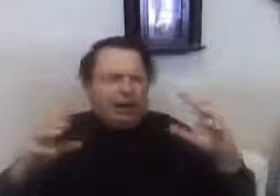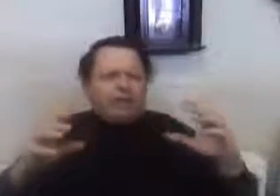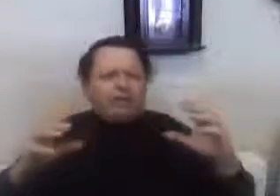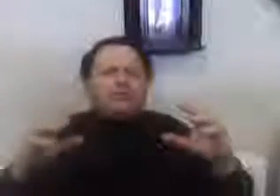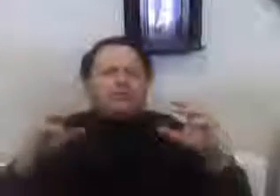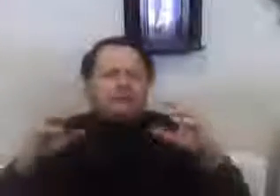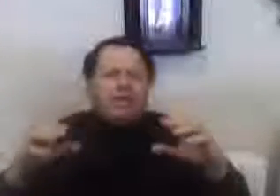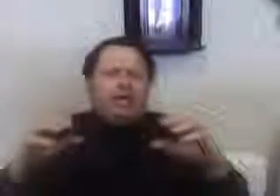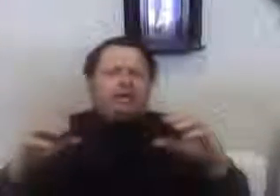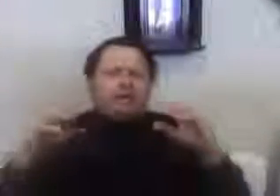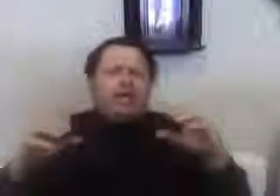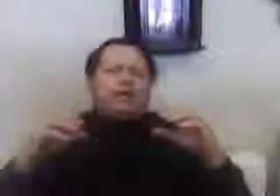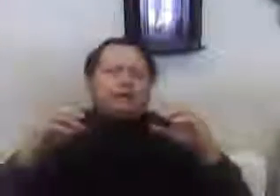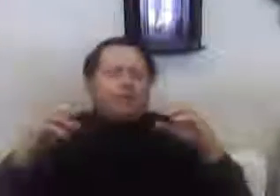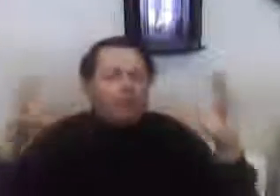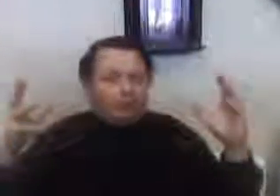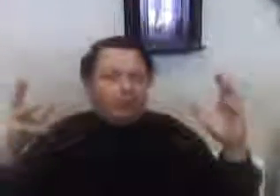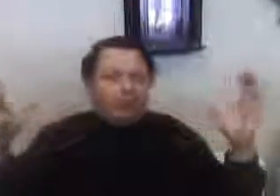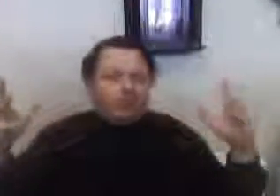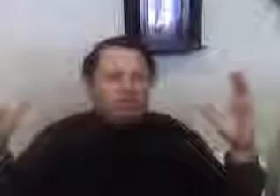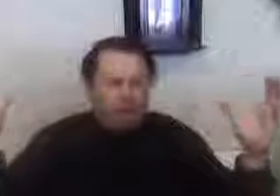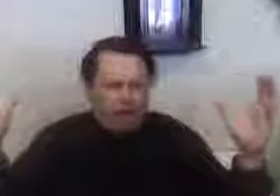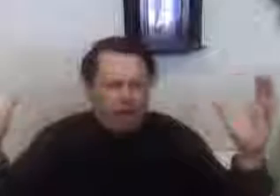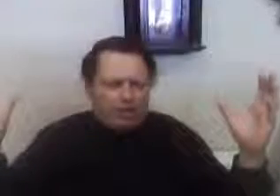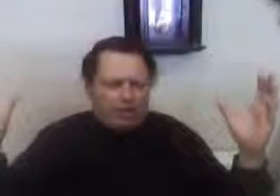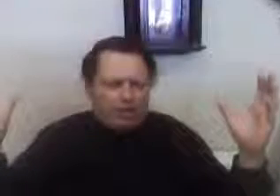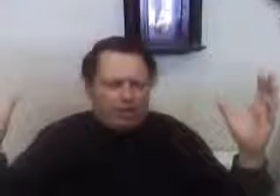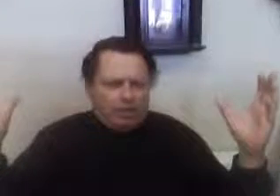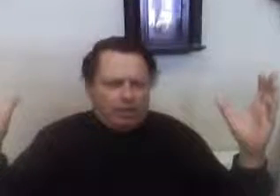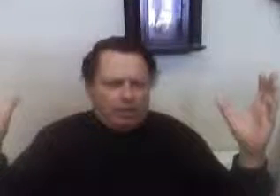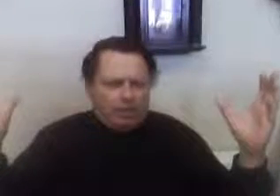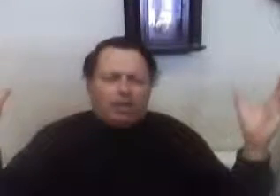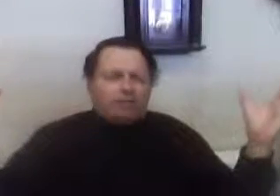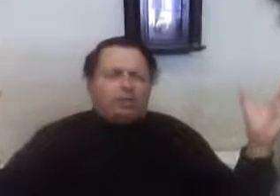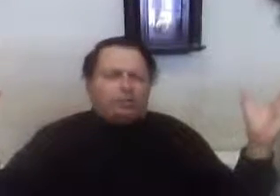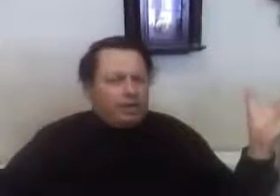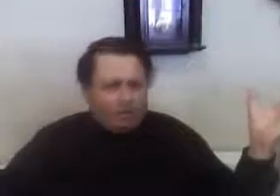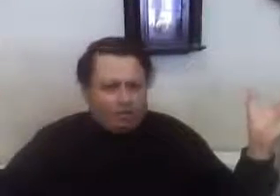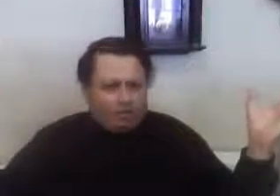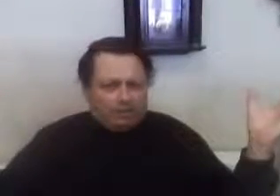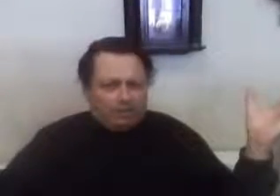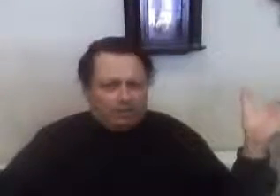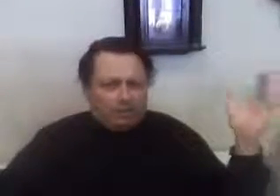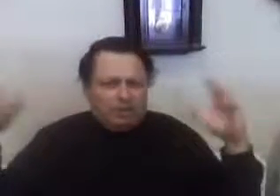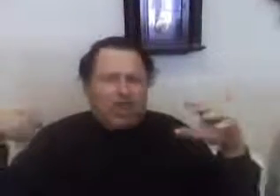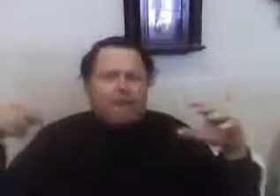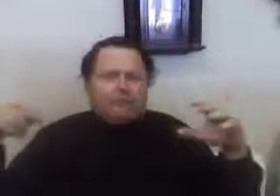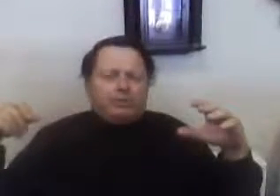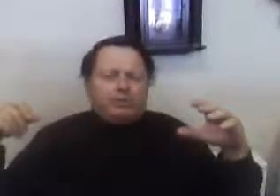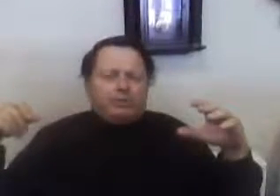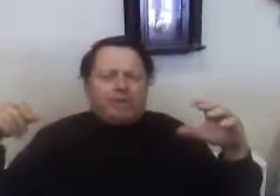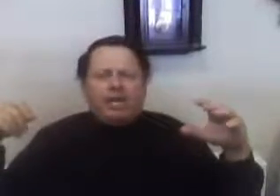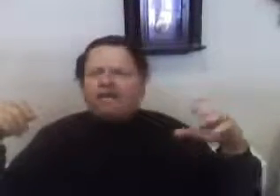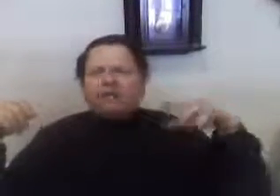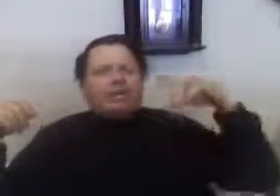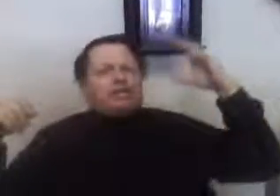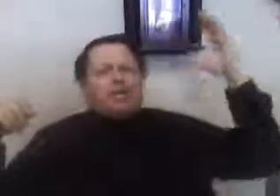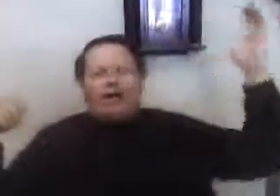Economism says that wealth will be shared equally among everyone. Capitalism says that the